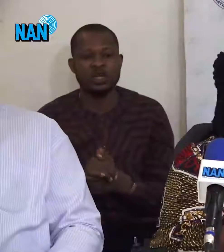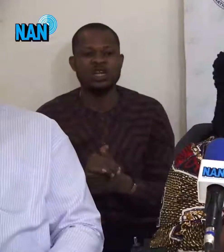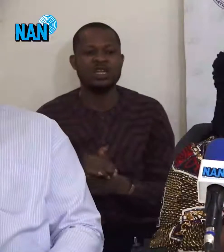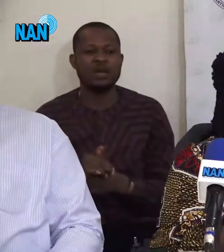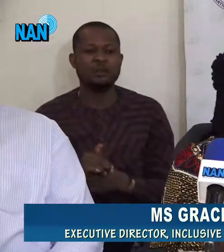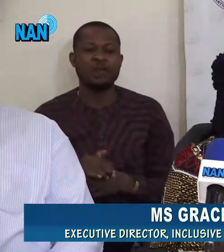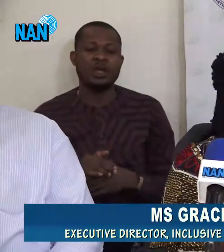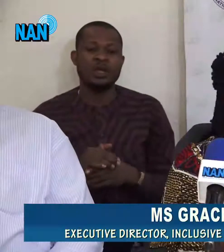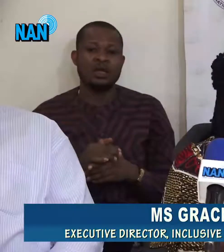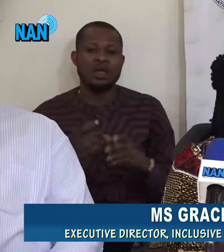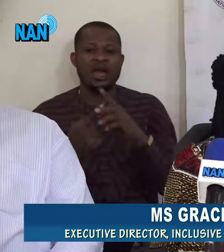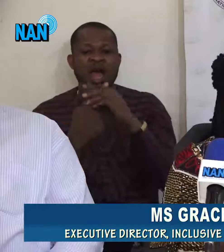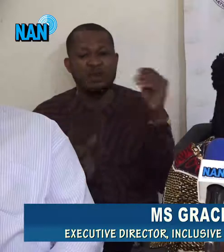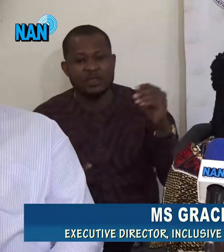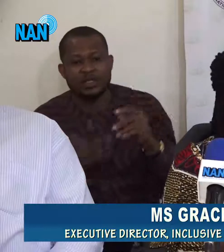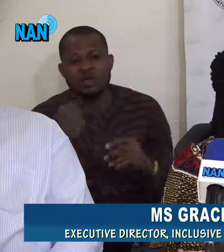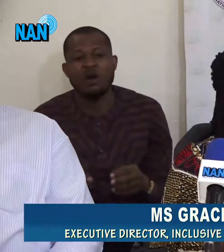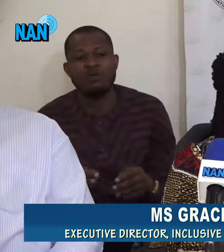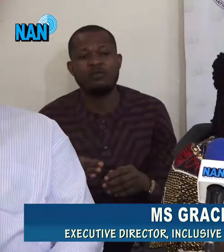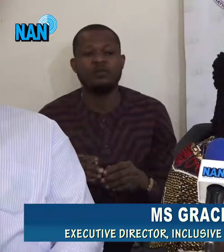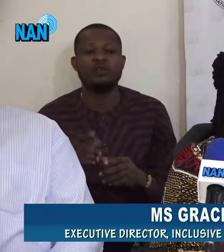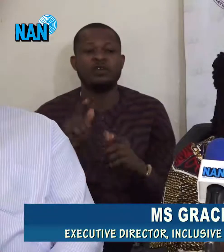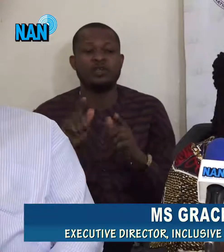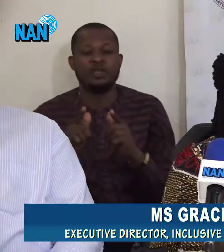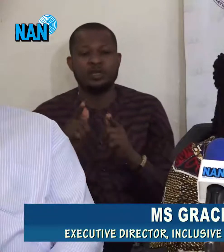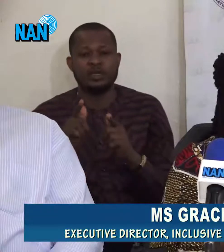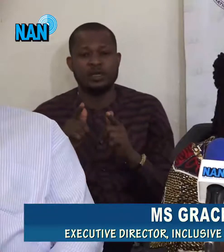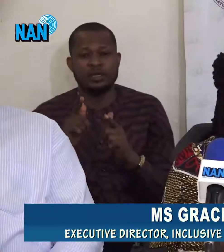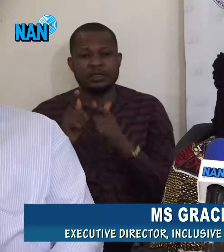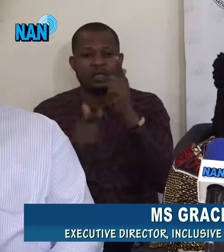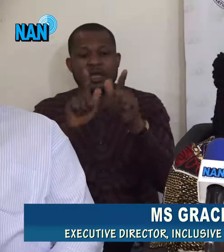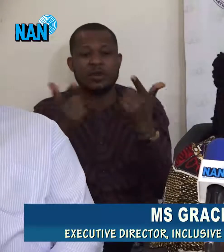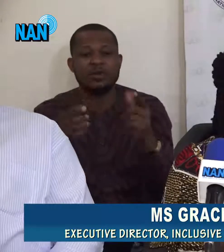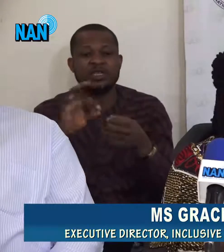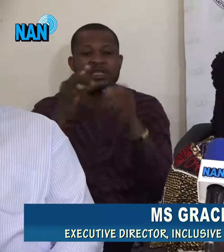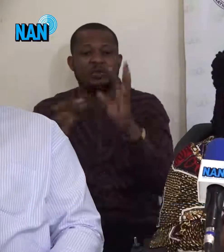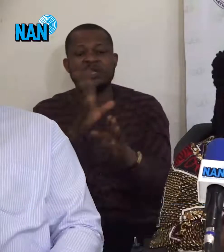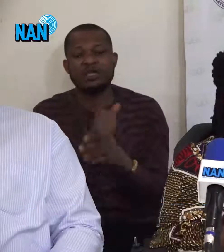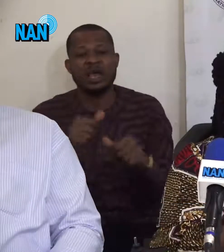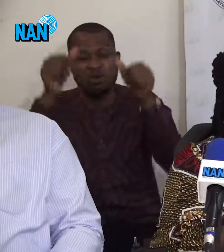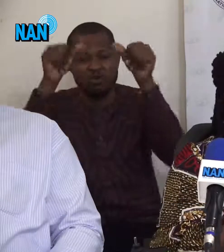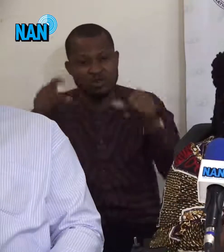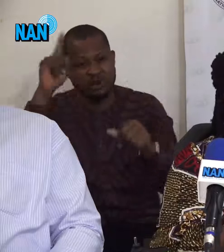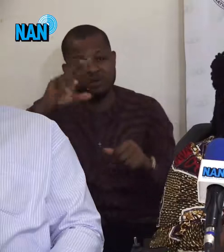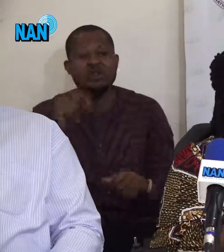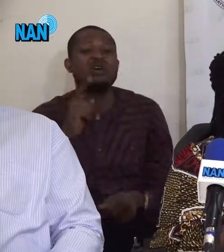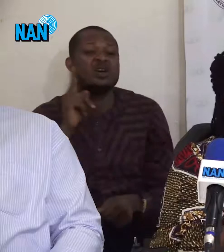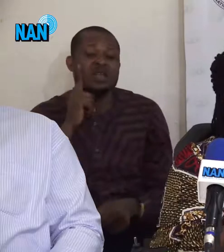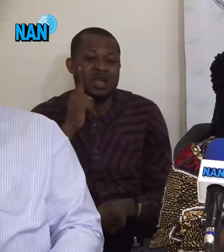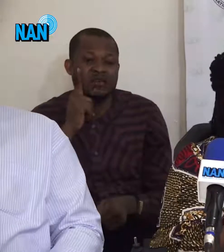both sign language interpreters and PWD-specific instruction posters excluded and discouraged